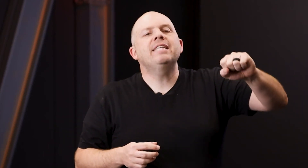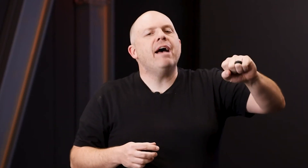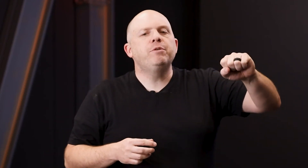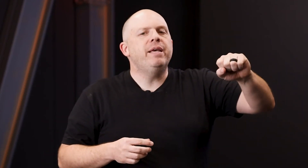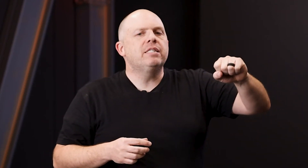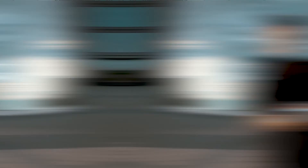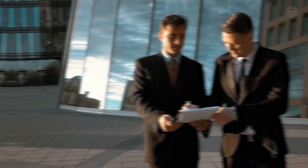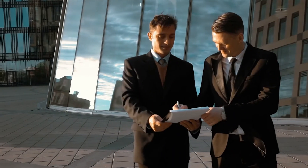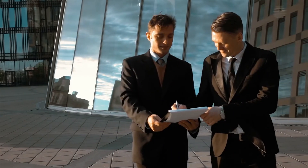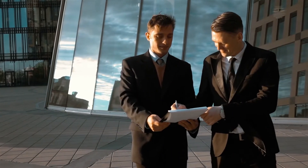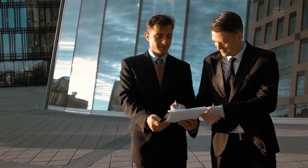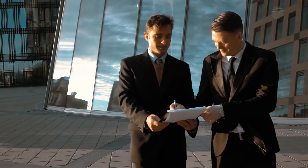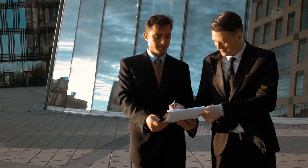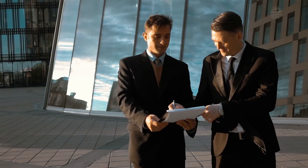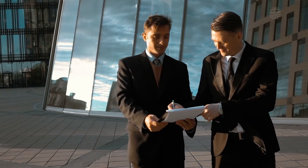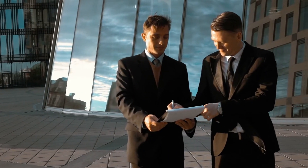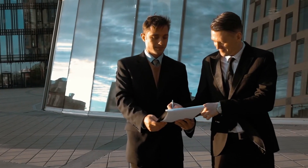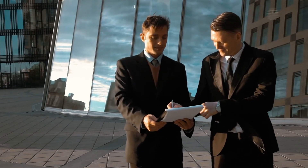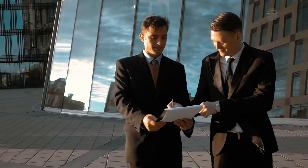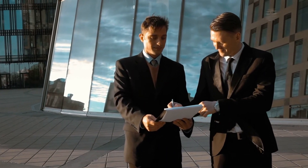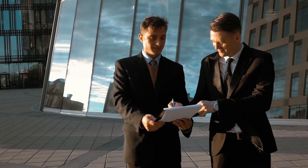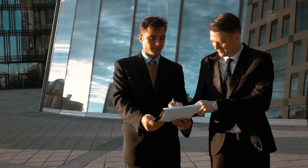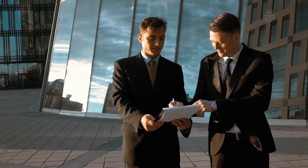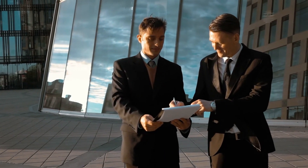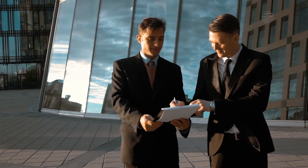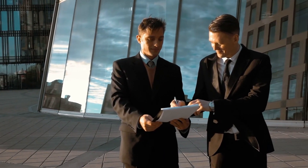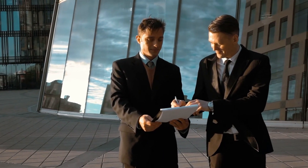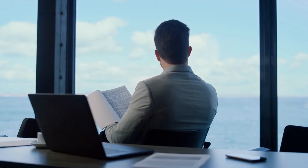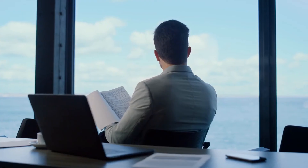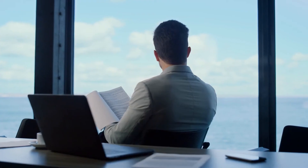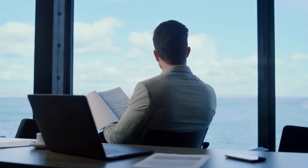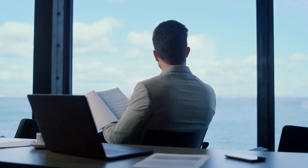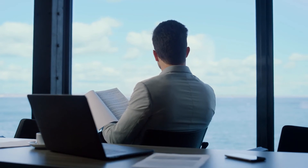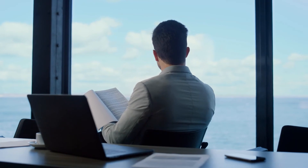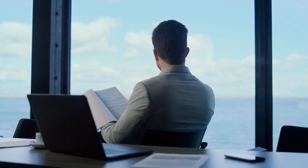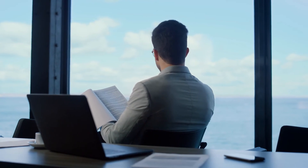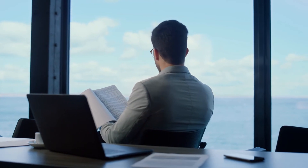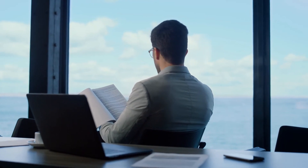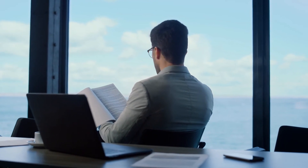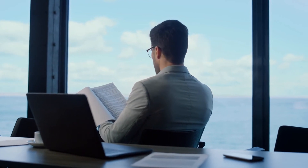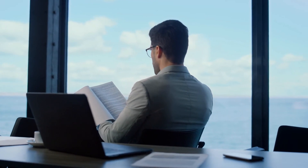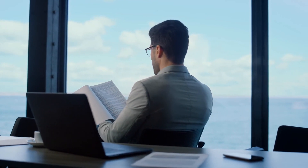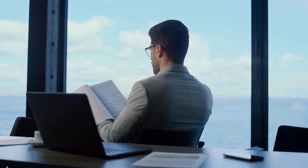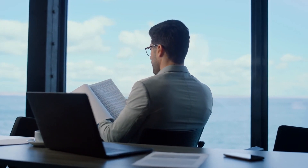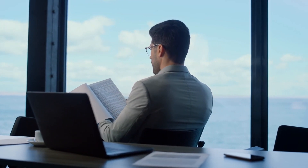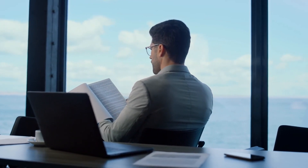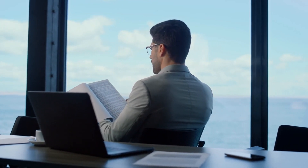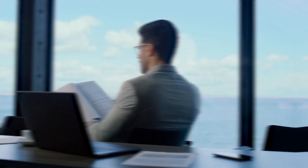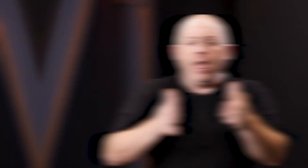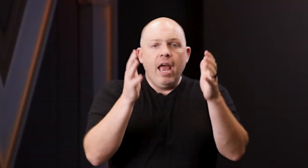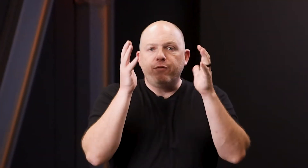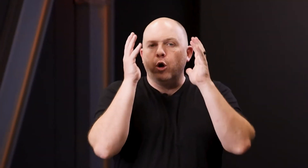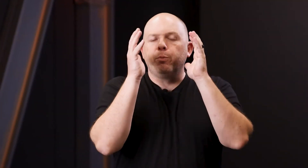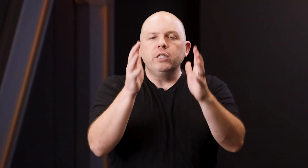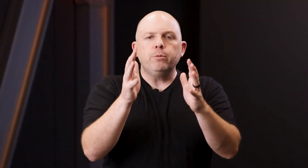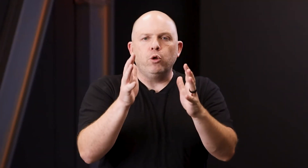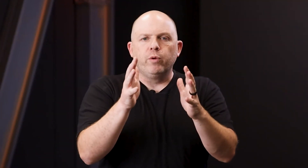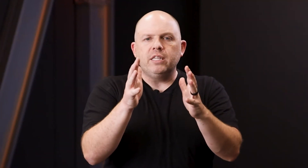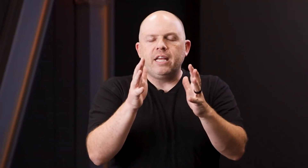have to be a someday investor looking to the future and you don't just have to be a get rich quick kind of person who needs to make money today. If you're a principled real estate